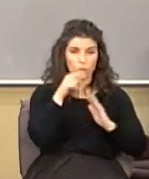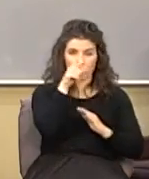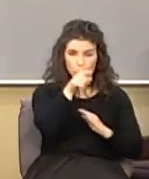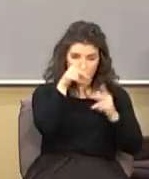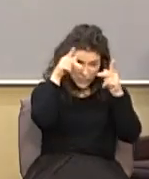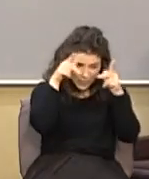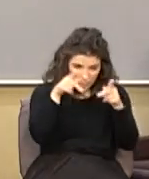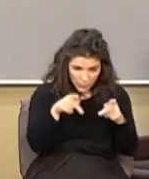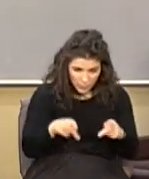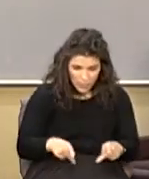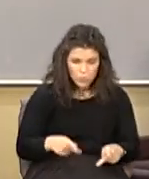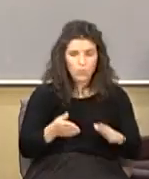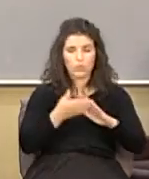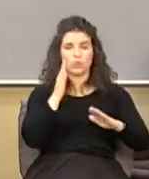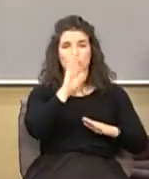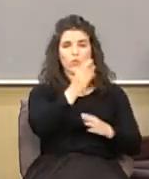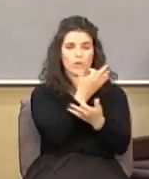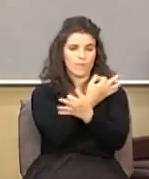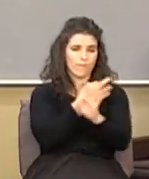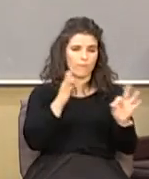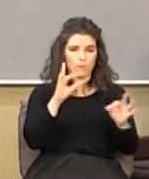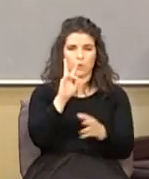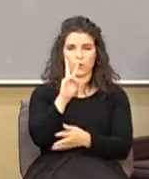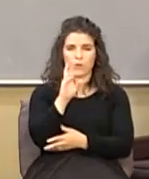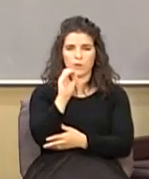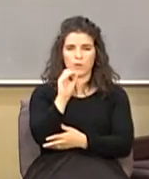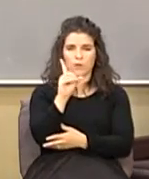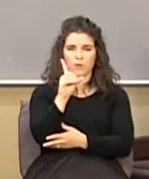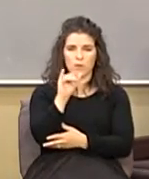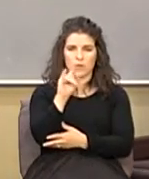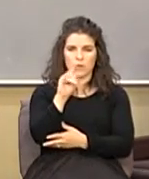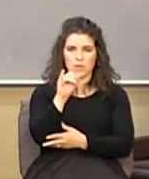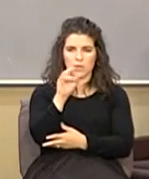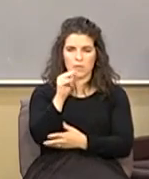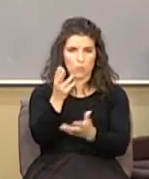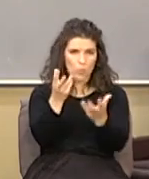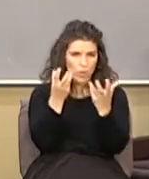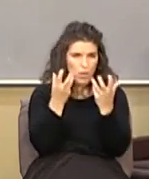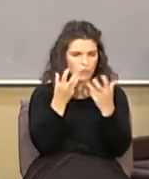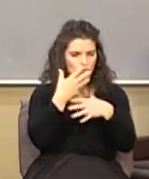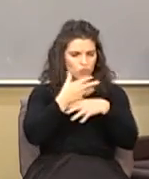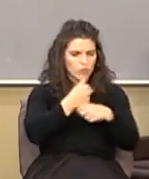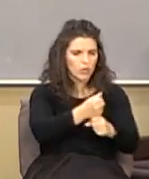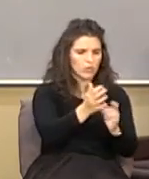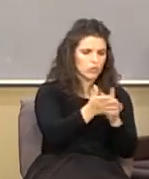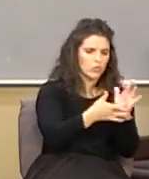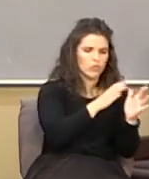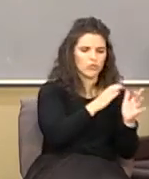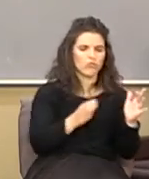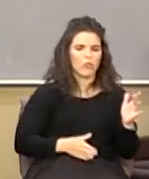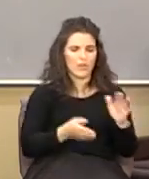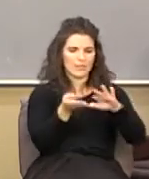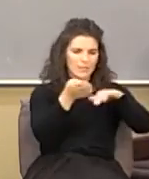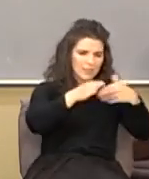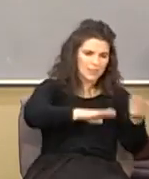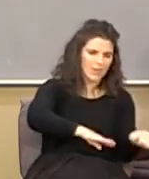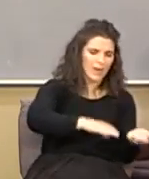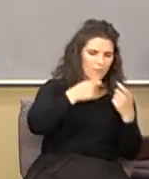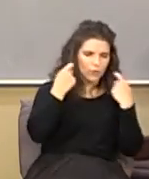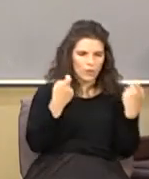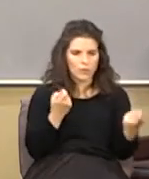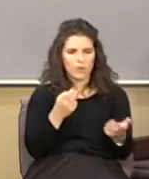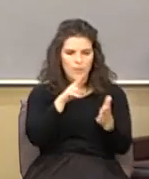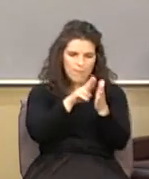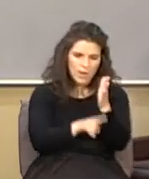individual to exercise your volition in trusting Jesus Christ the gospel is that Christ died for our sins was buried was raised again the third day